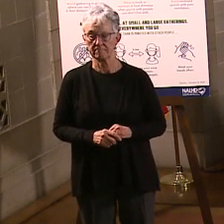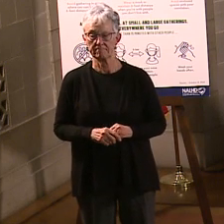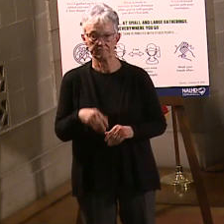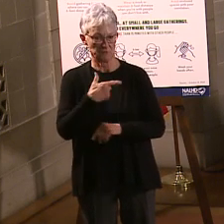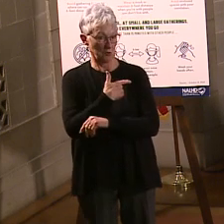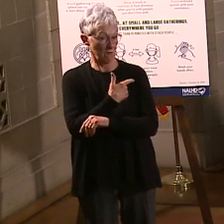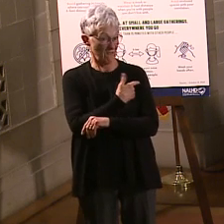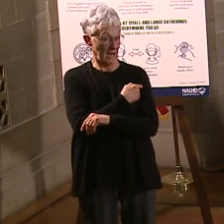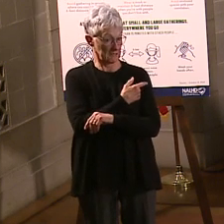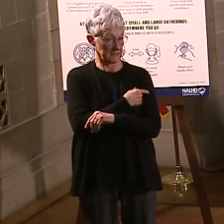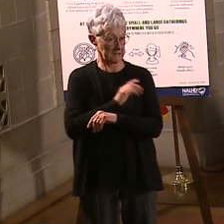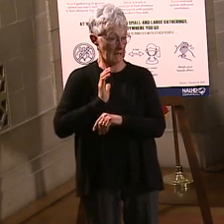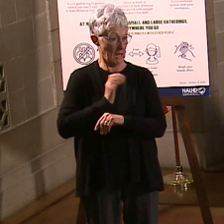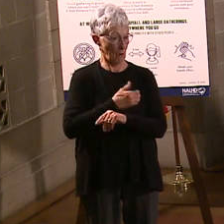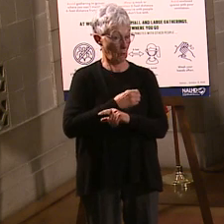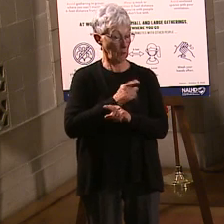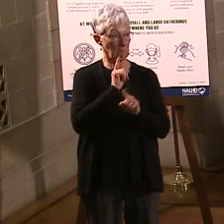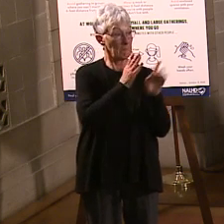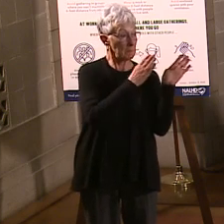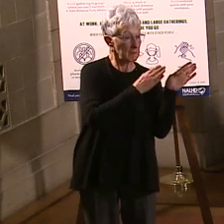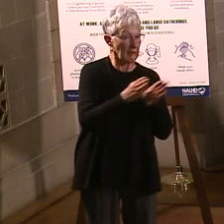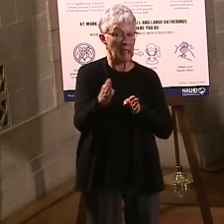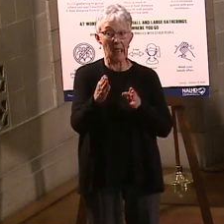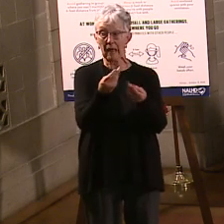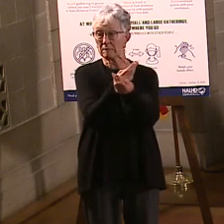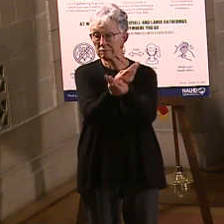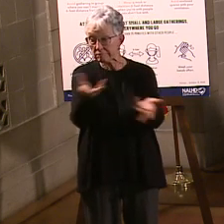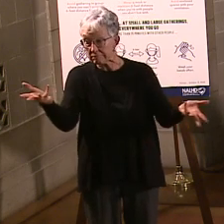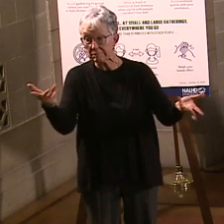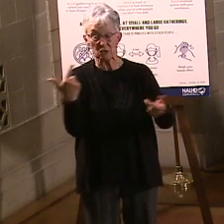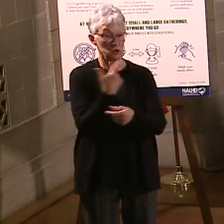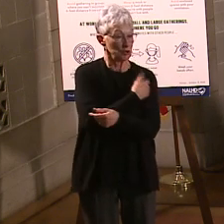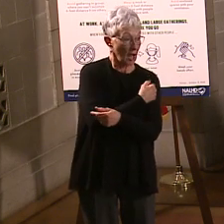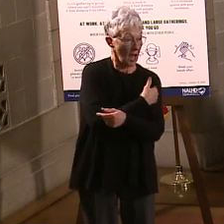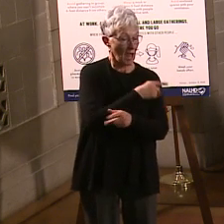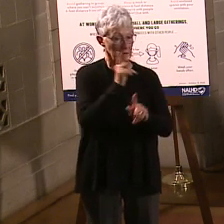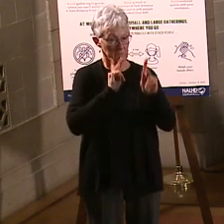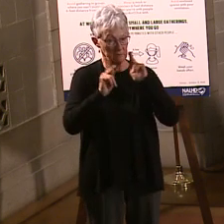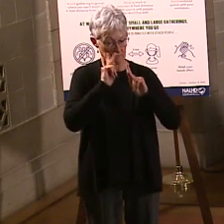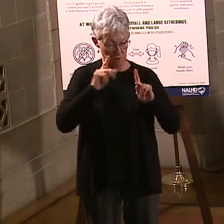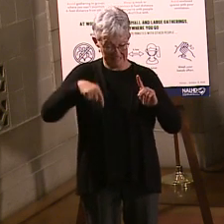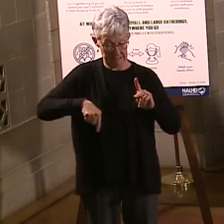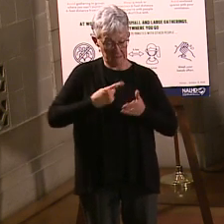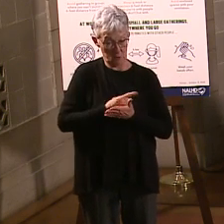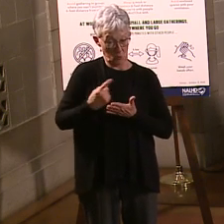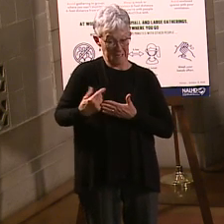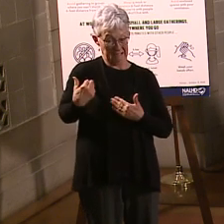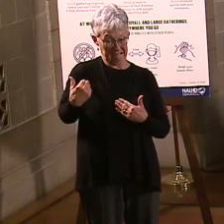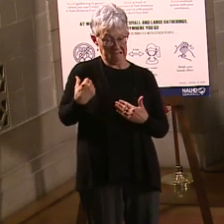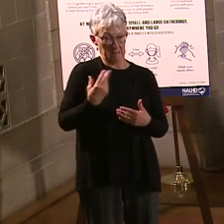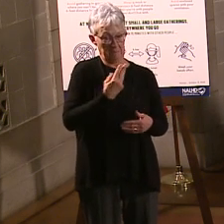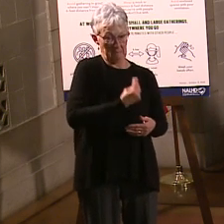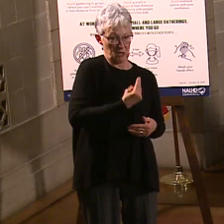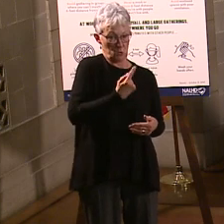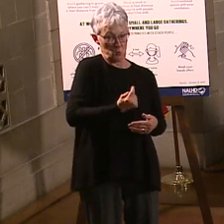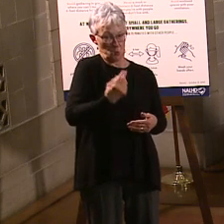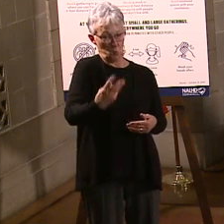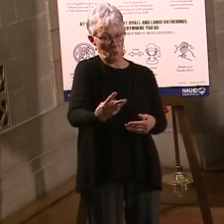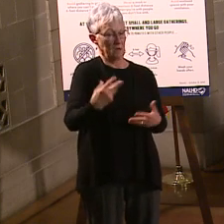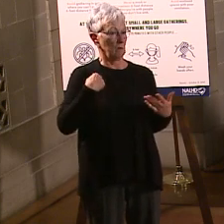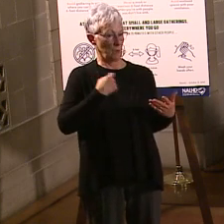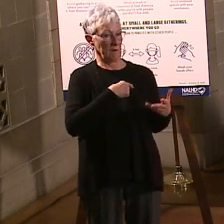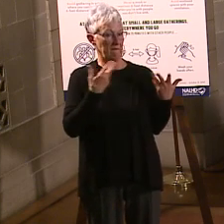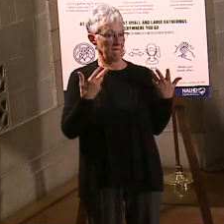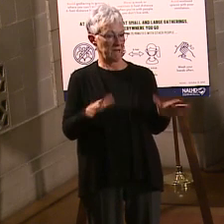has come along very well this week through Monday, Tuesday, Wednesday. We've actually just vaccinated 23,000